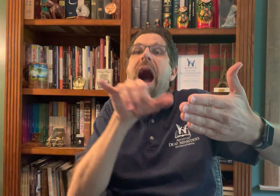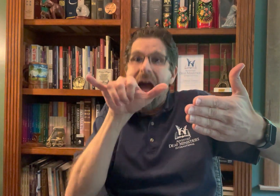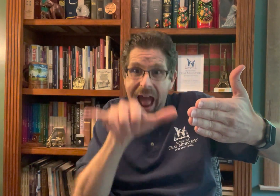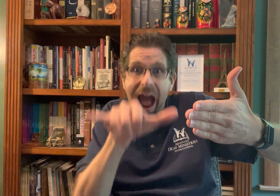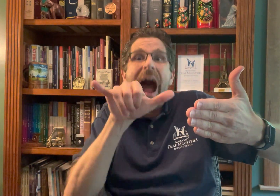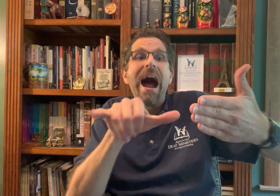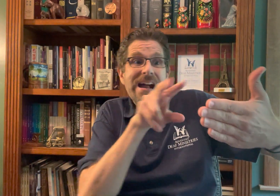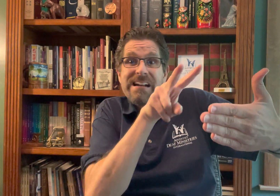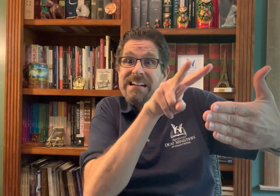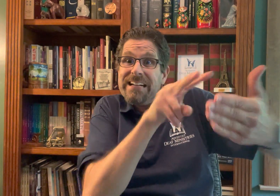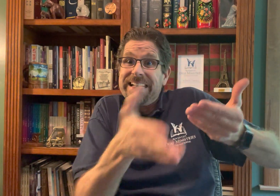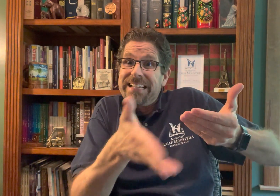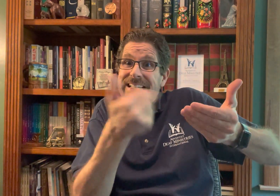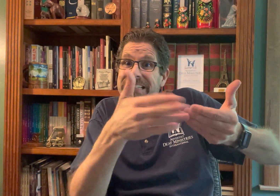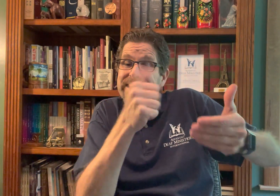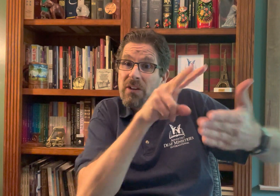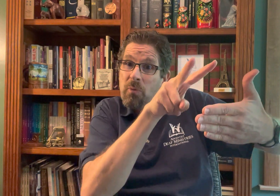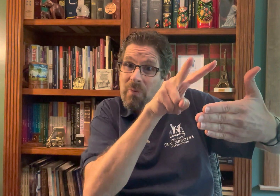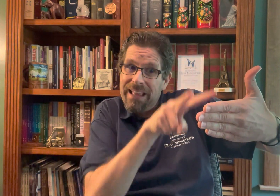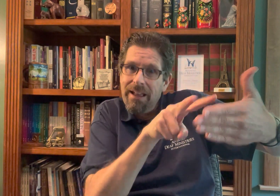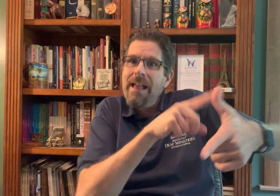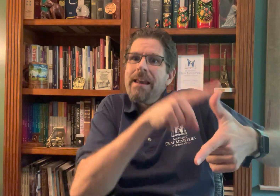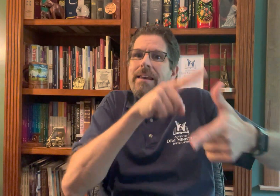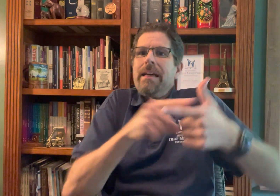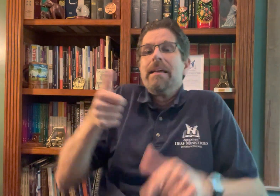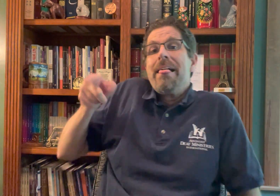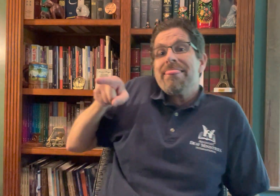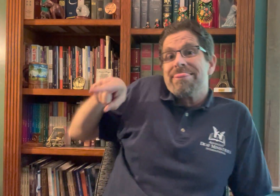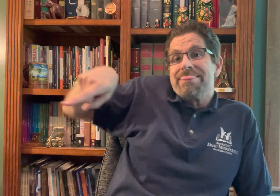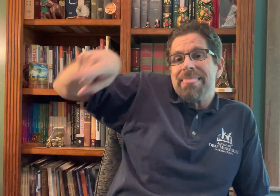They are not able to understand English because it's their second language.